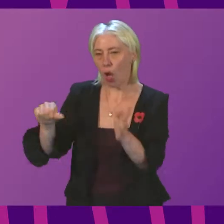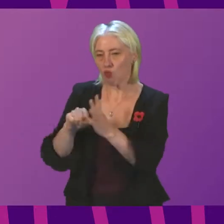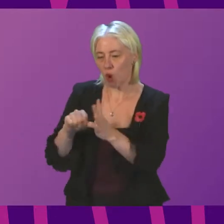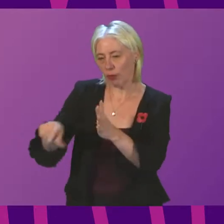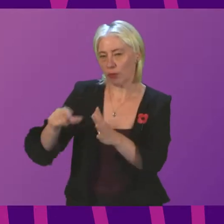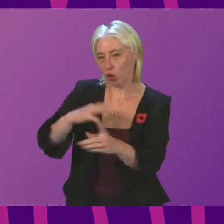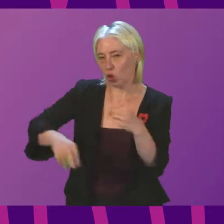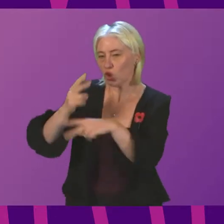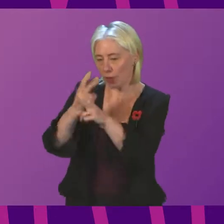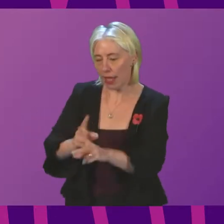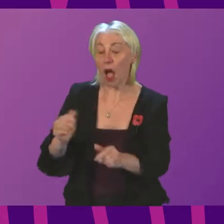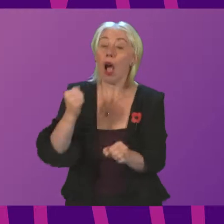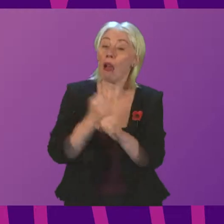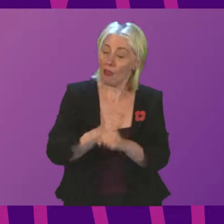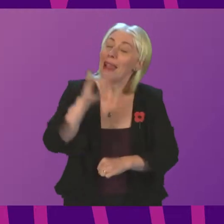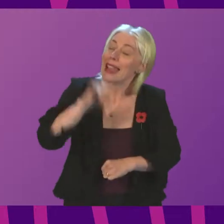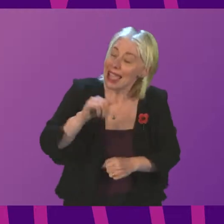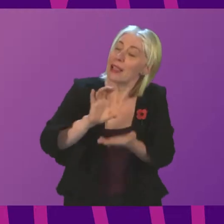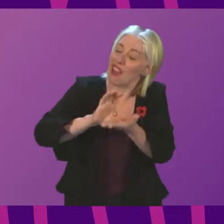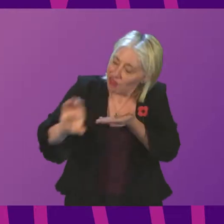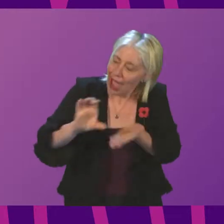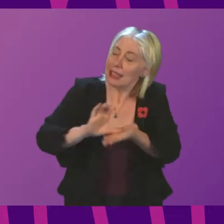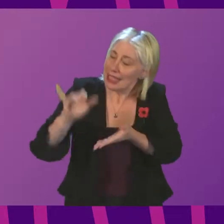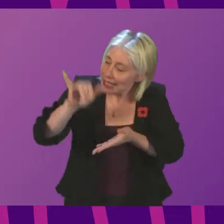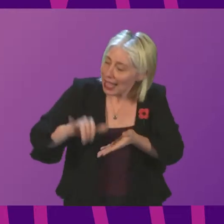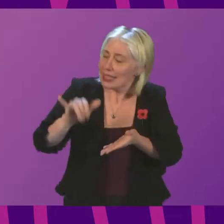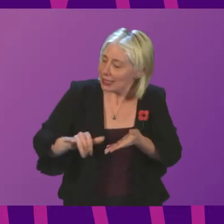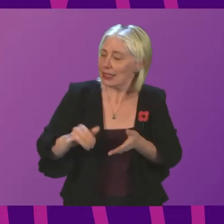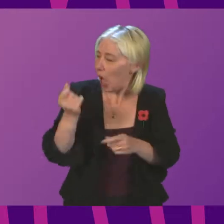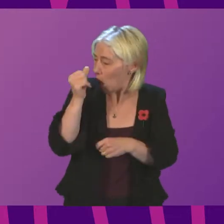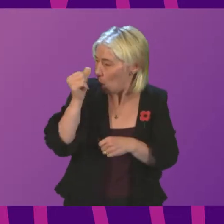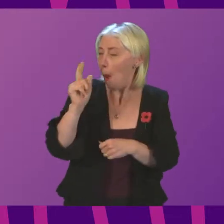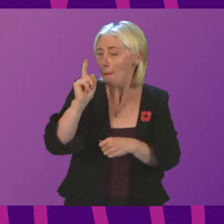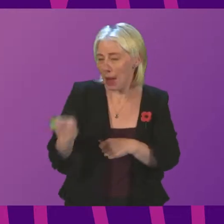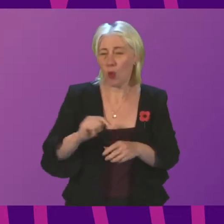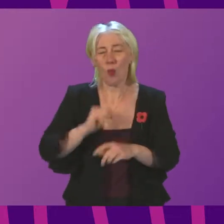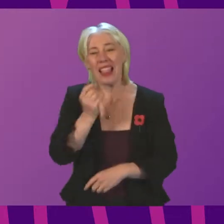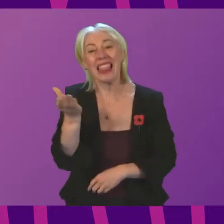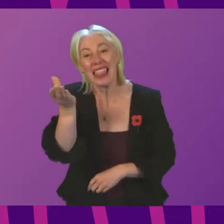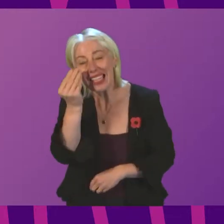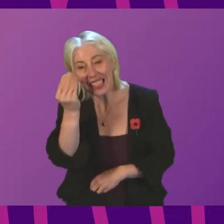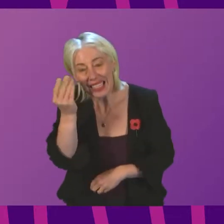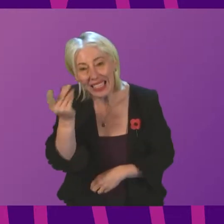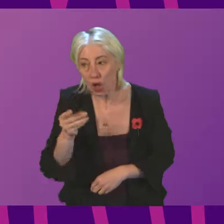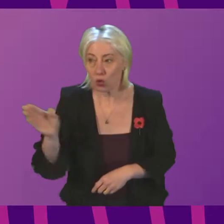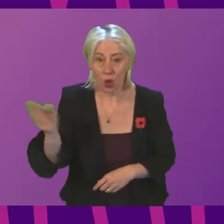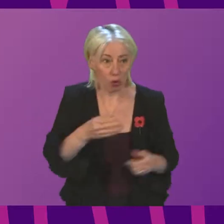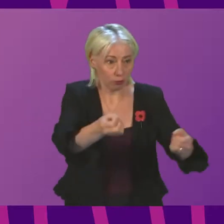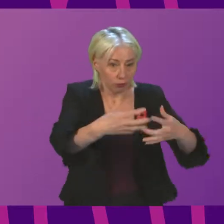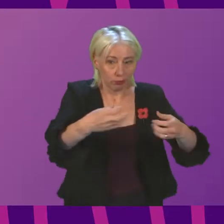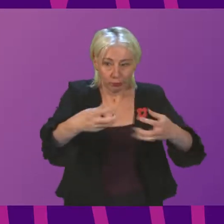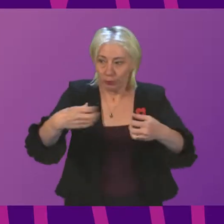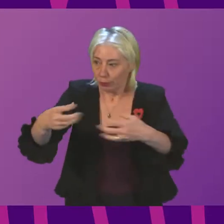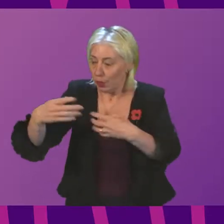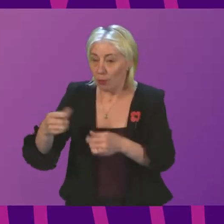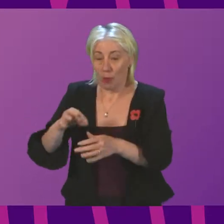Will the government, who are putting hundreds of millions of pounds into this area, will they listen to all these professionals